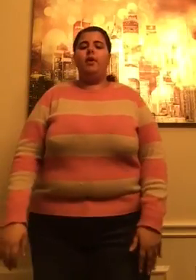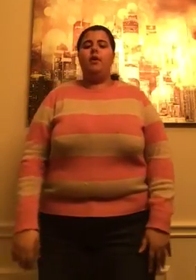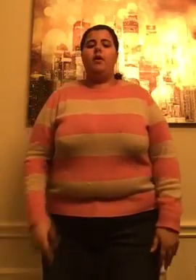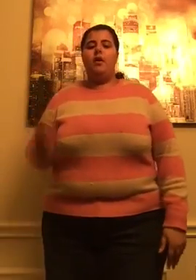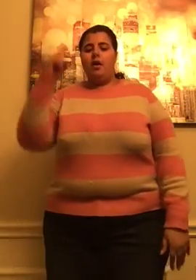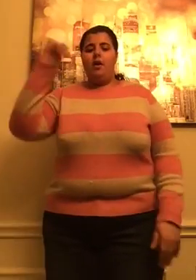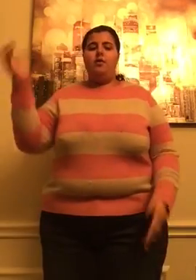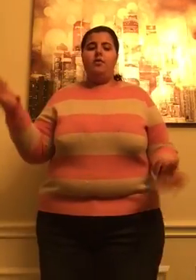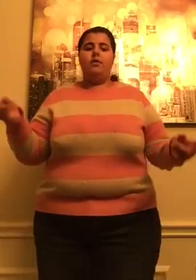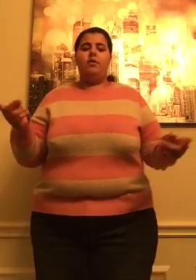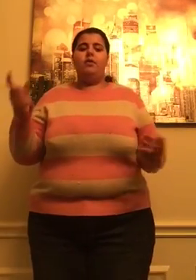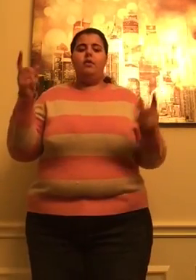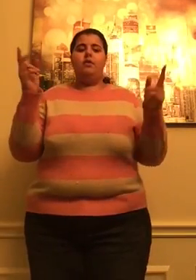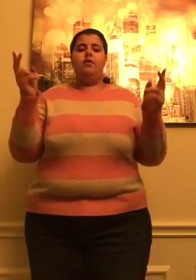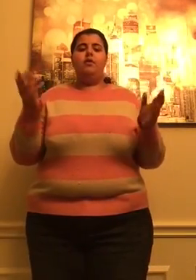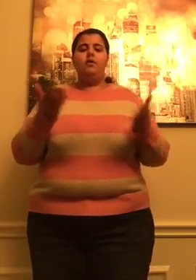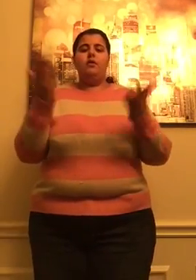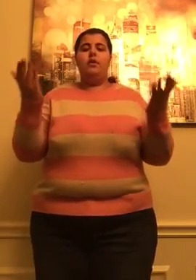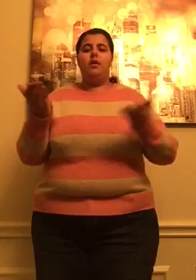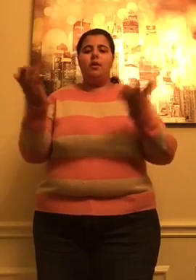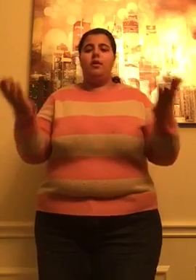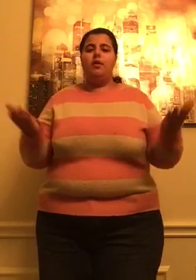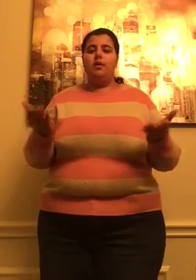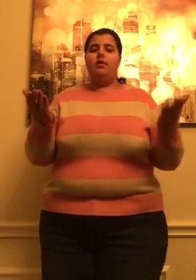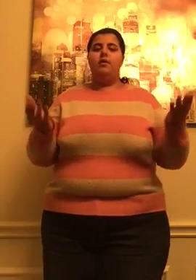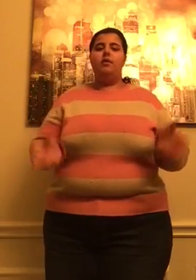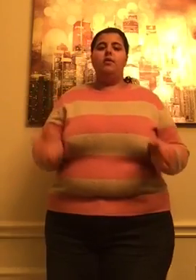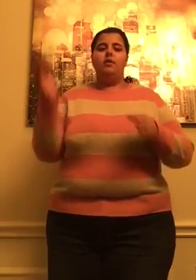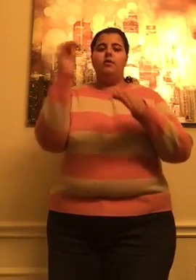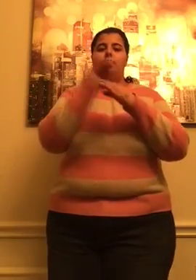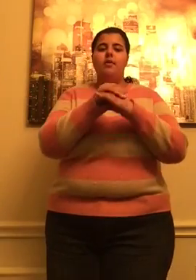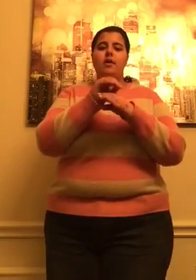I don't care if you're here tonight.